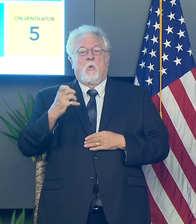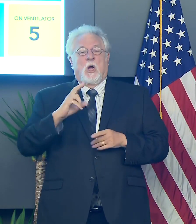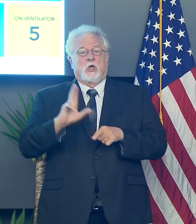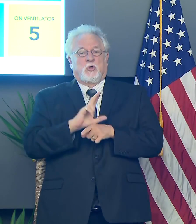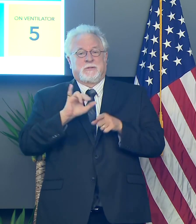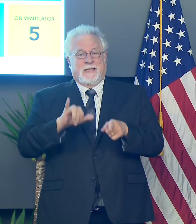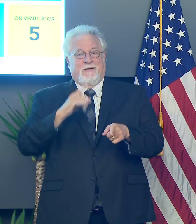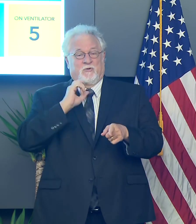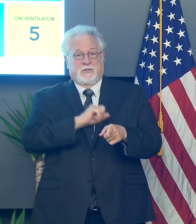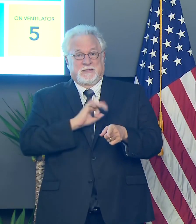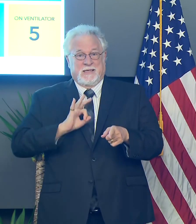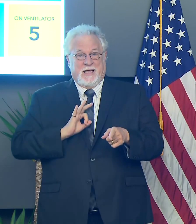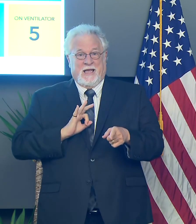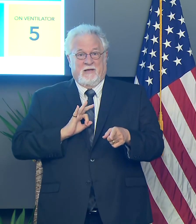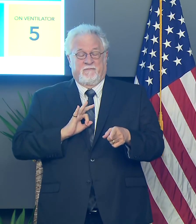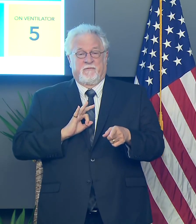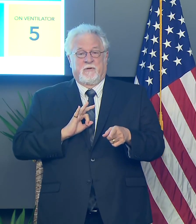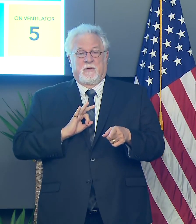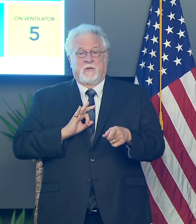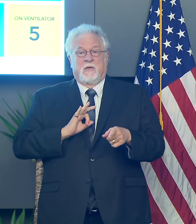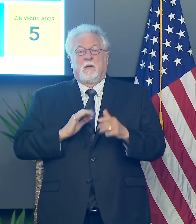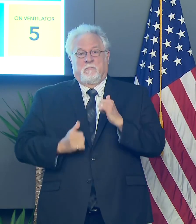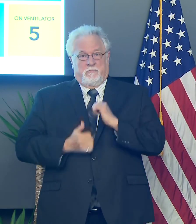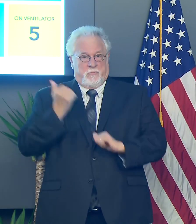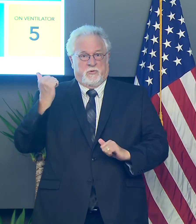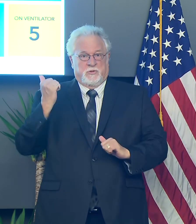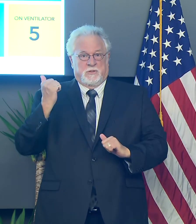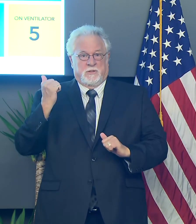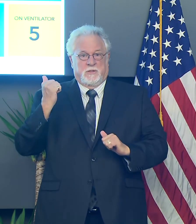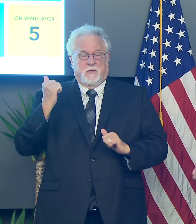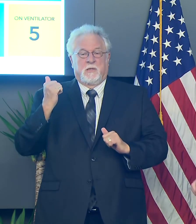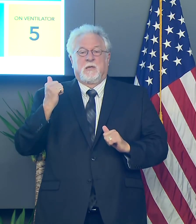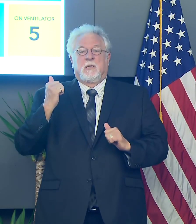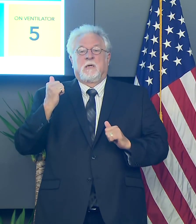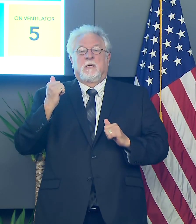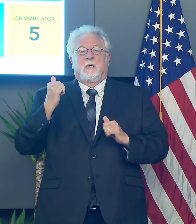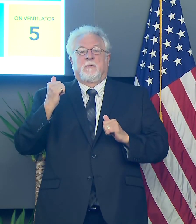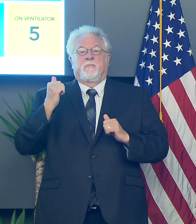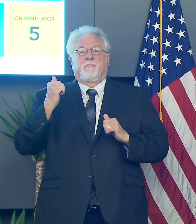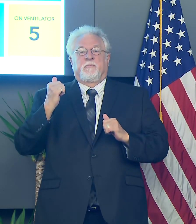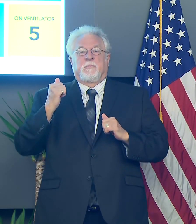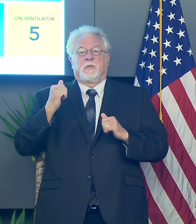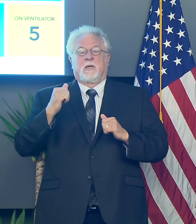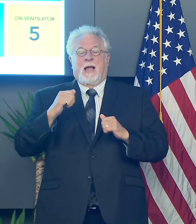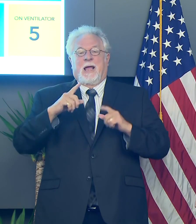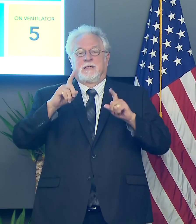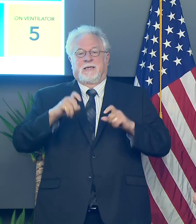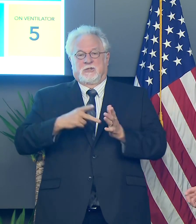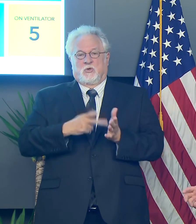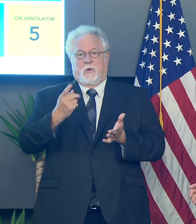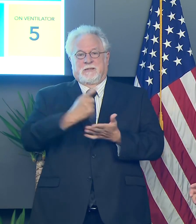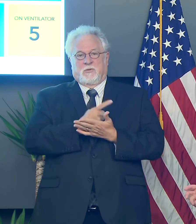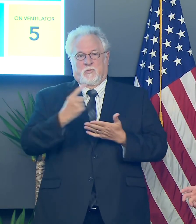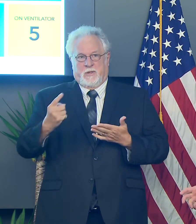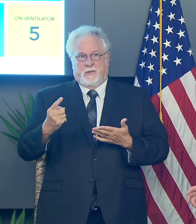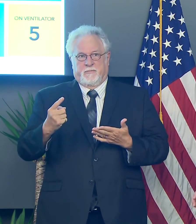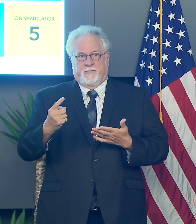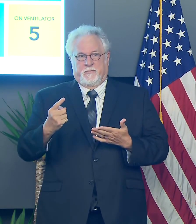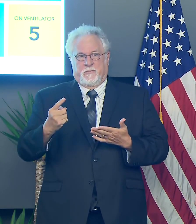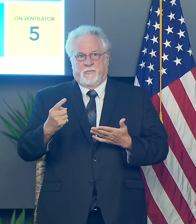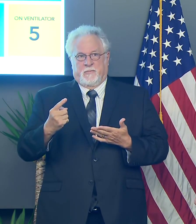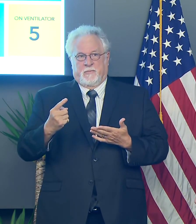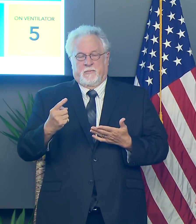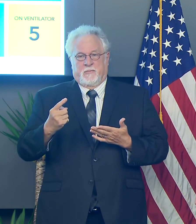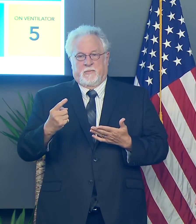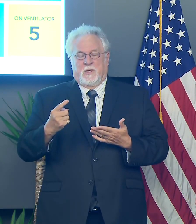use that on, on staff, uh, staff members primarily and get up to testing, um, twice a week. Uh, and in